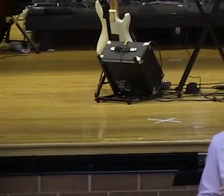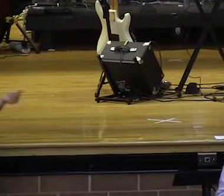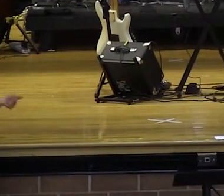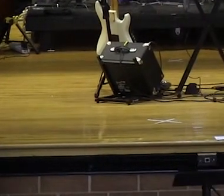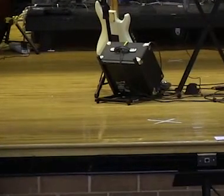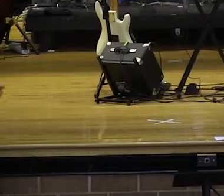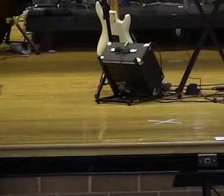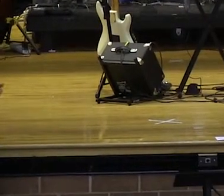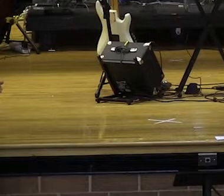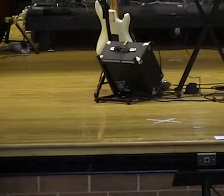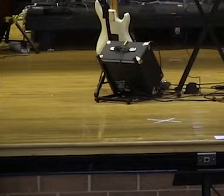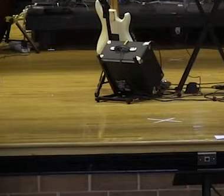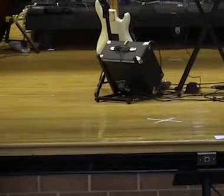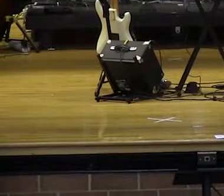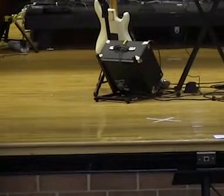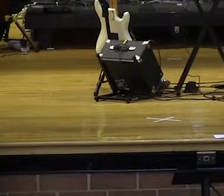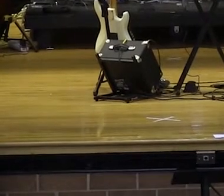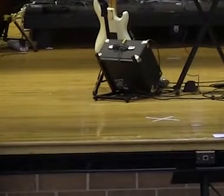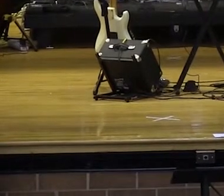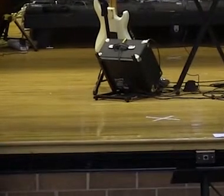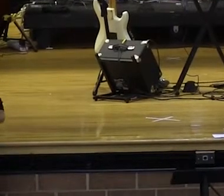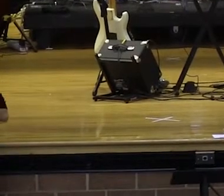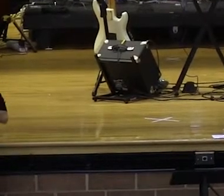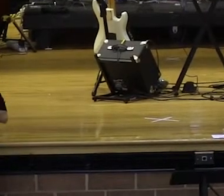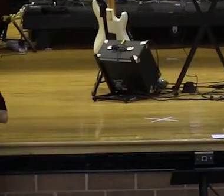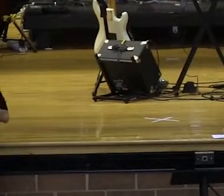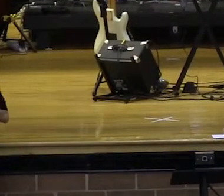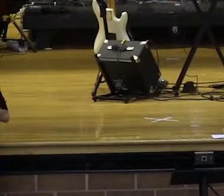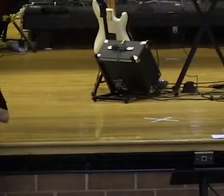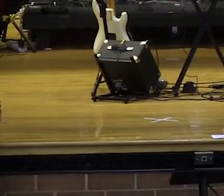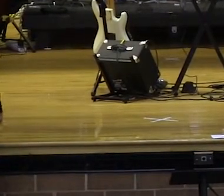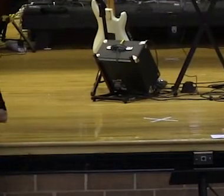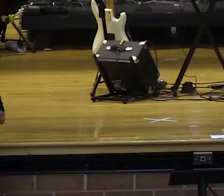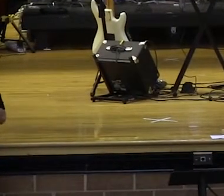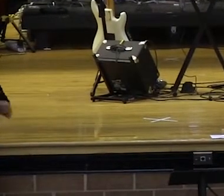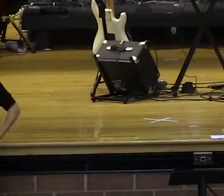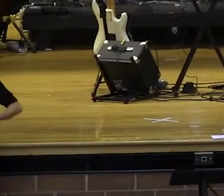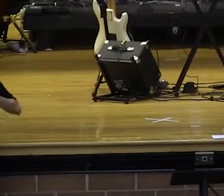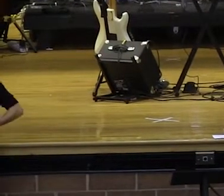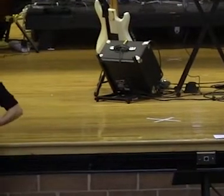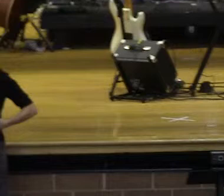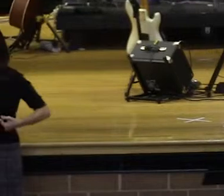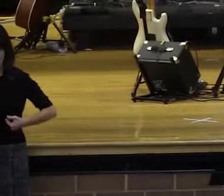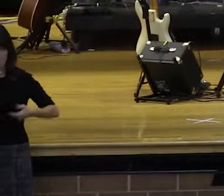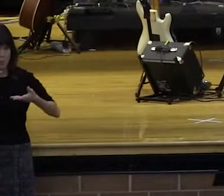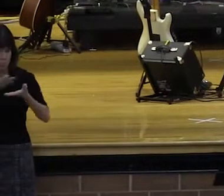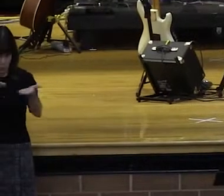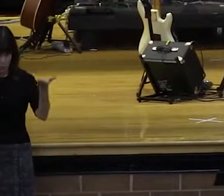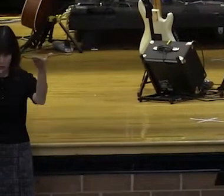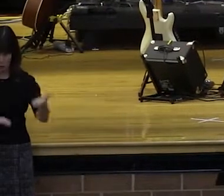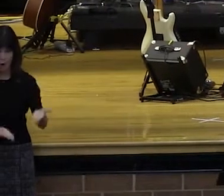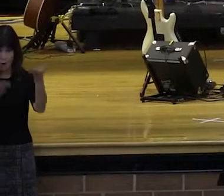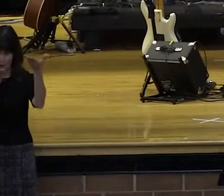personality. It helps mold you. Okay? And how many people know God has a DNA? And that's God's